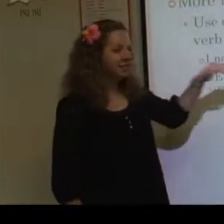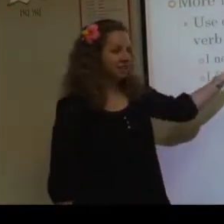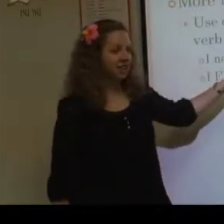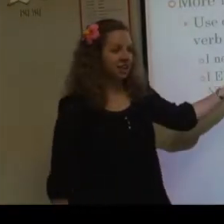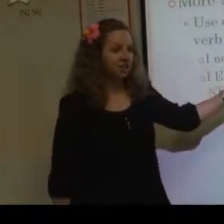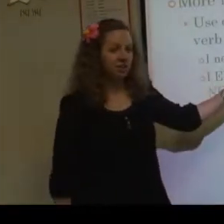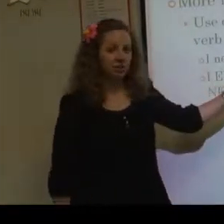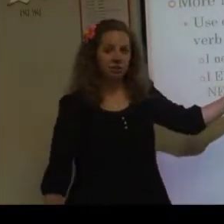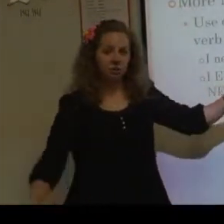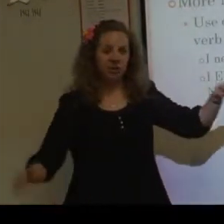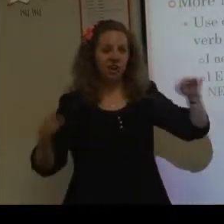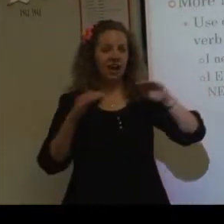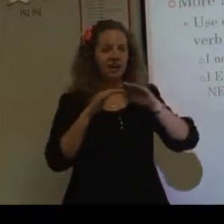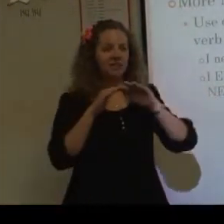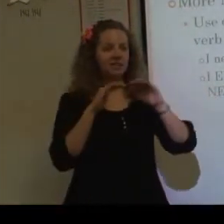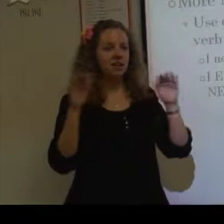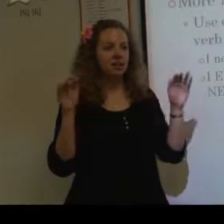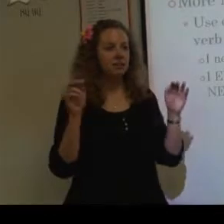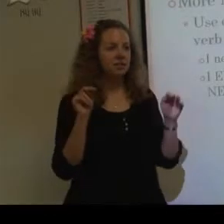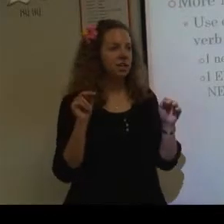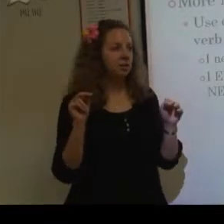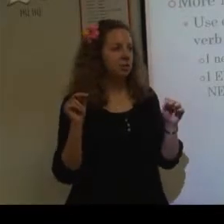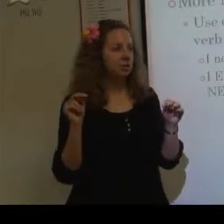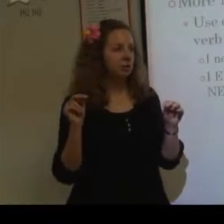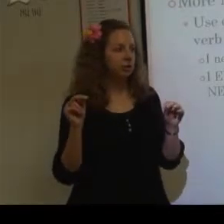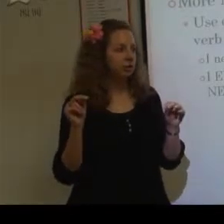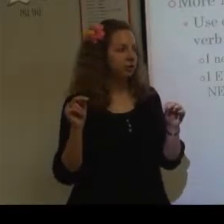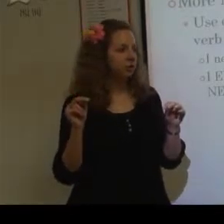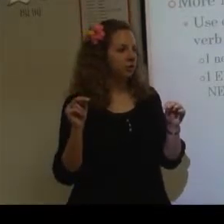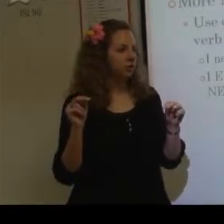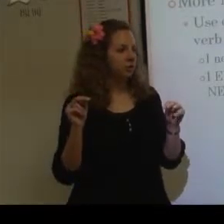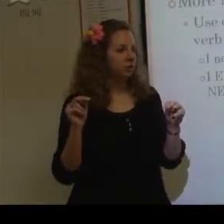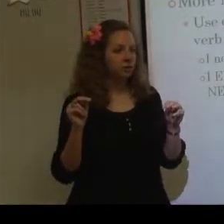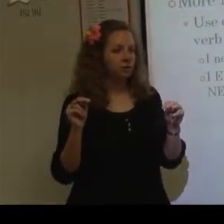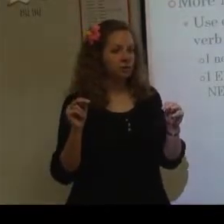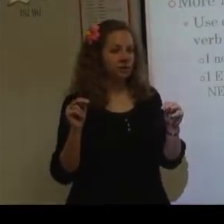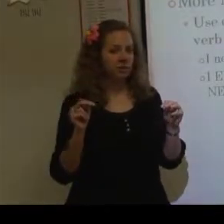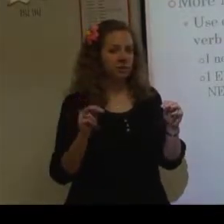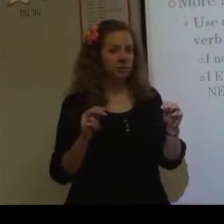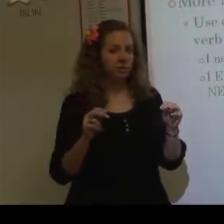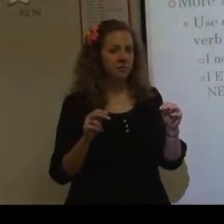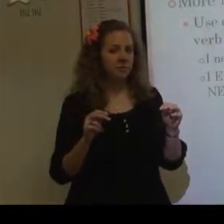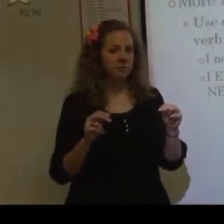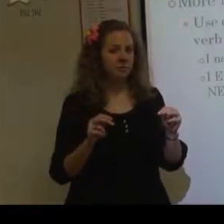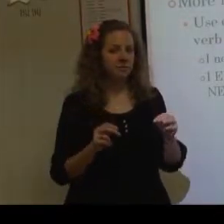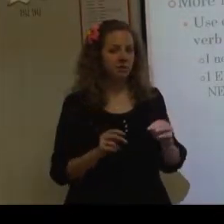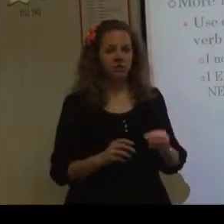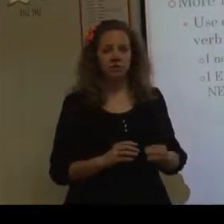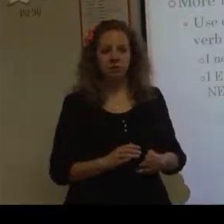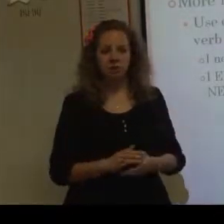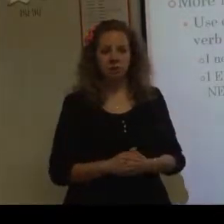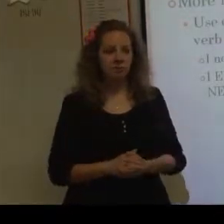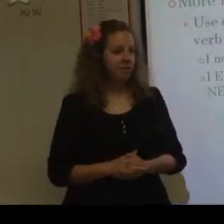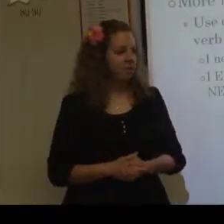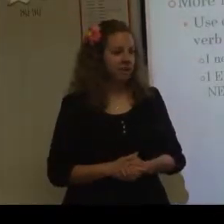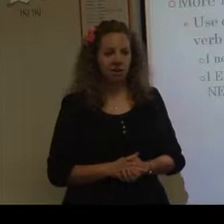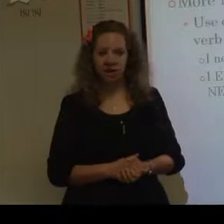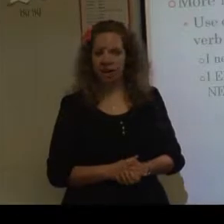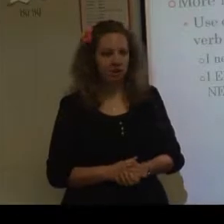the negation over it. So whenever it has that line with the N, what do you do? Do guys remember? So you're going to be shaking your head